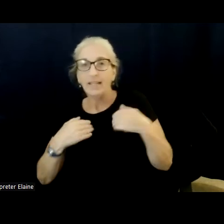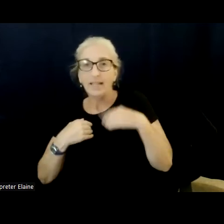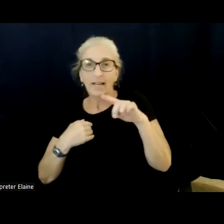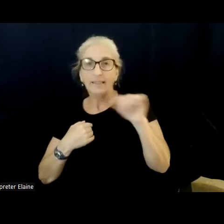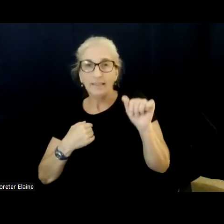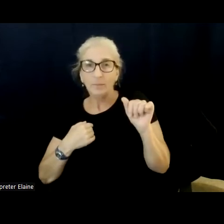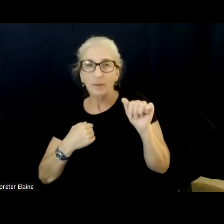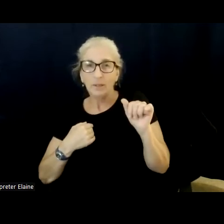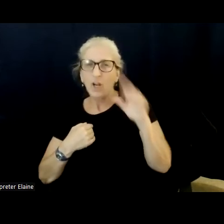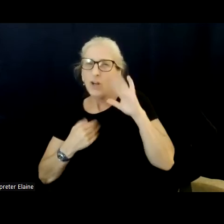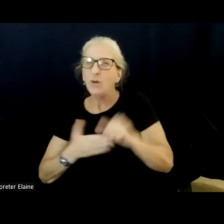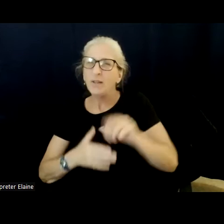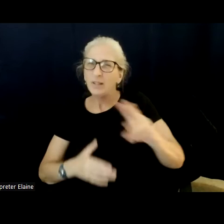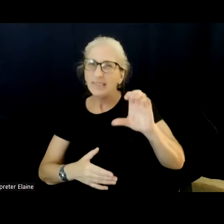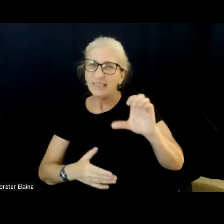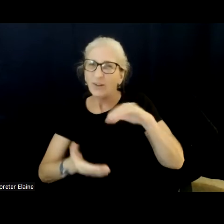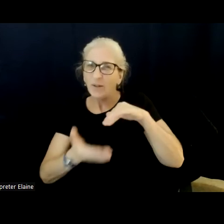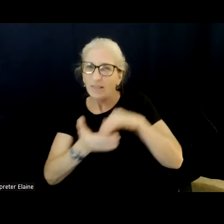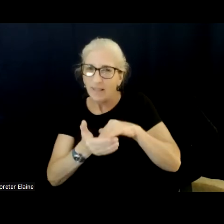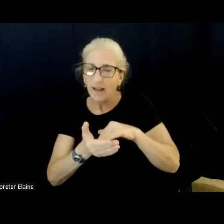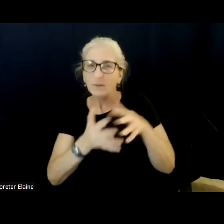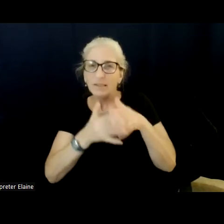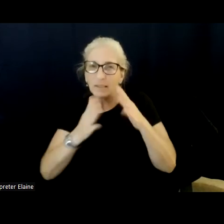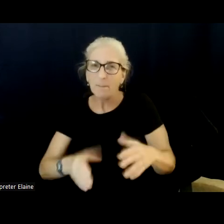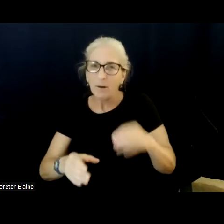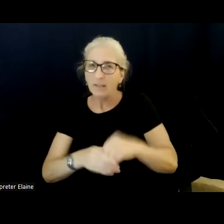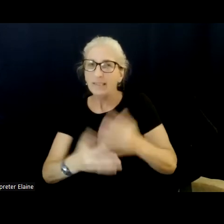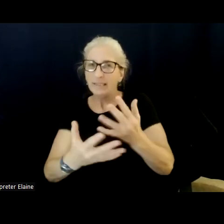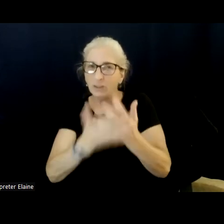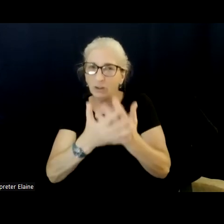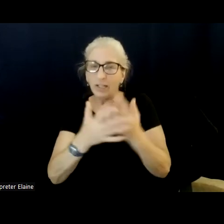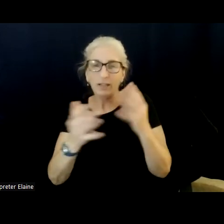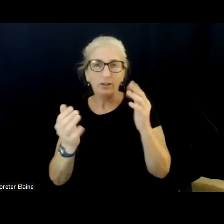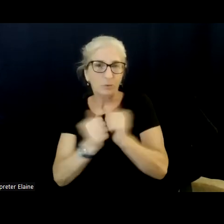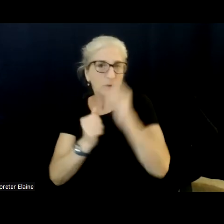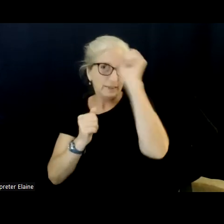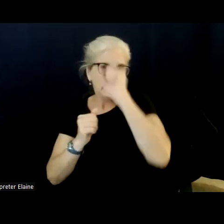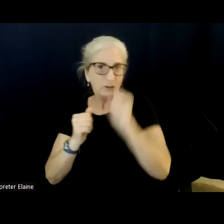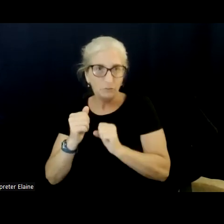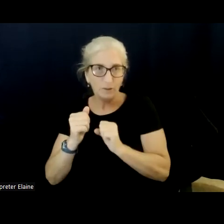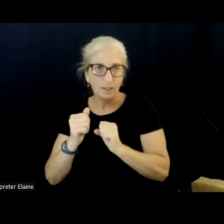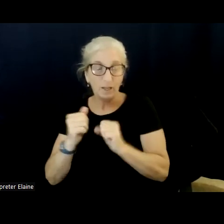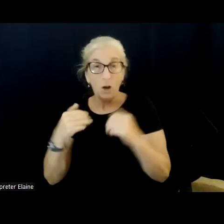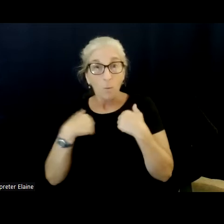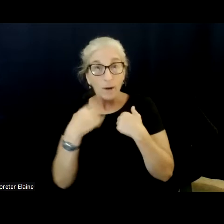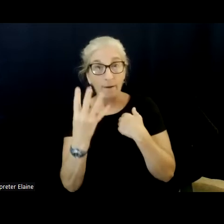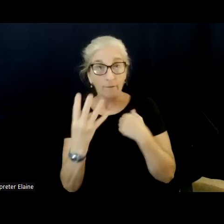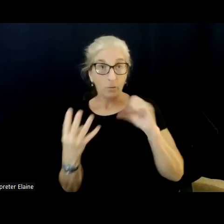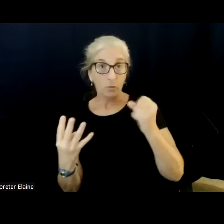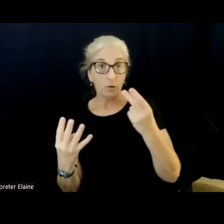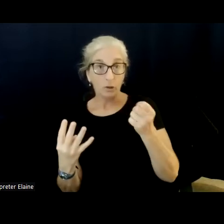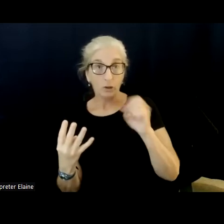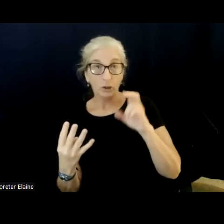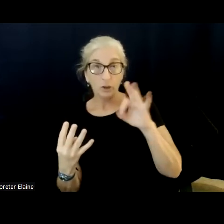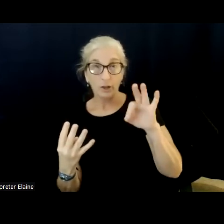schizophrenia in our jails and prisons. You talk to any one of our sheriffs in Northern Virginia, our four sheriffs, they'll tell you the biggest problem they